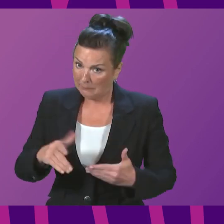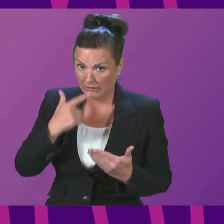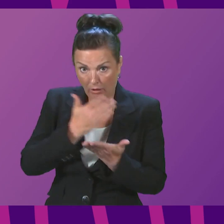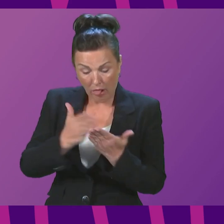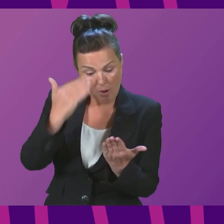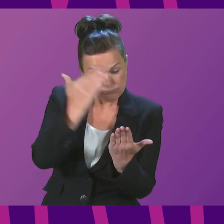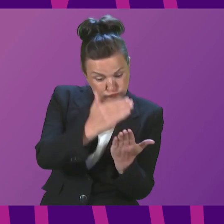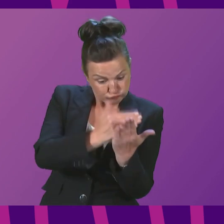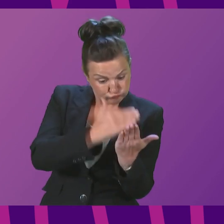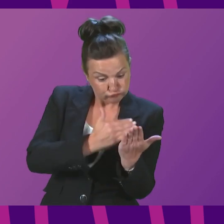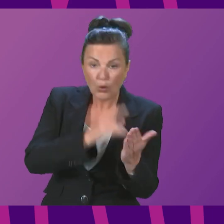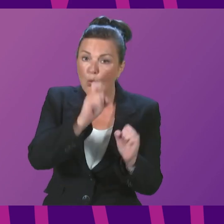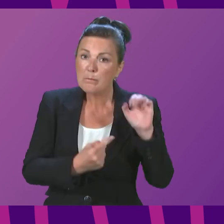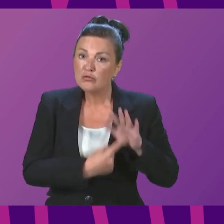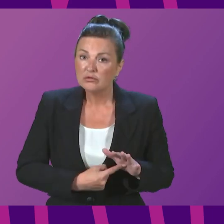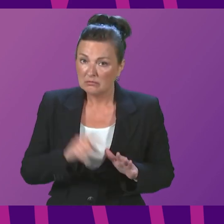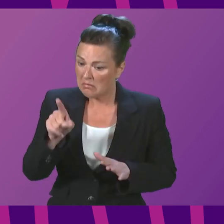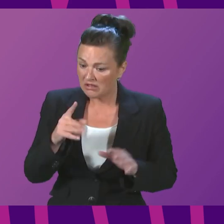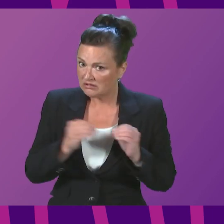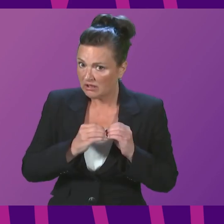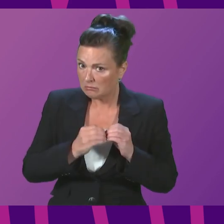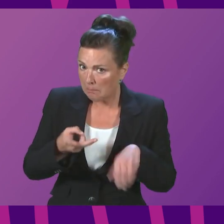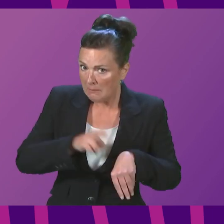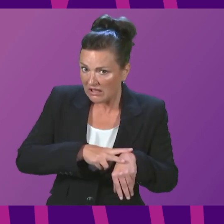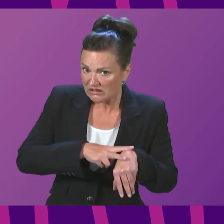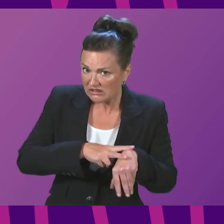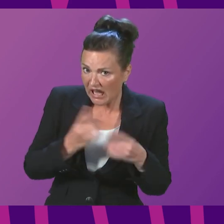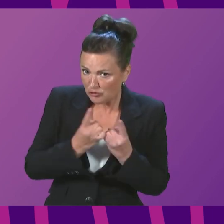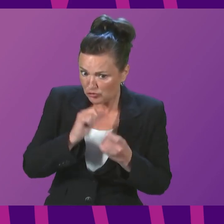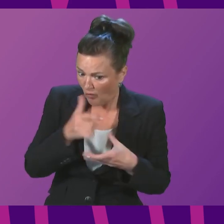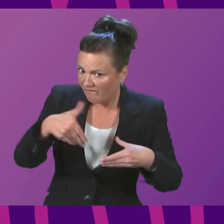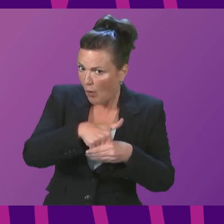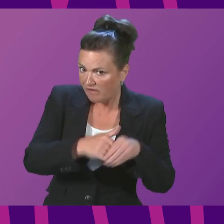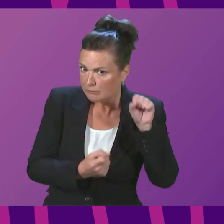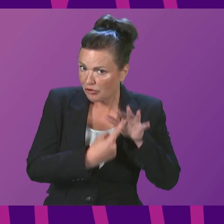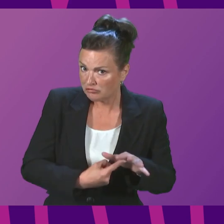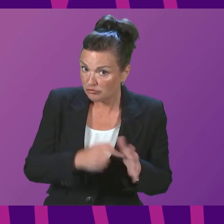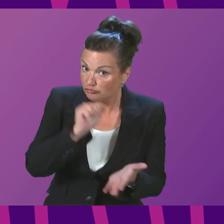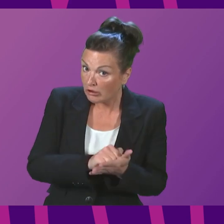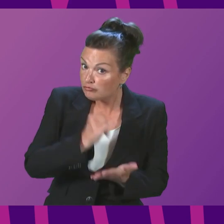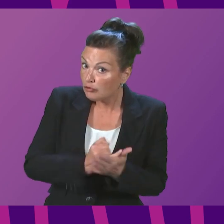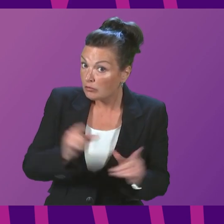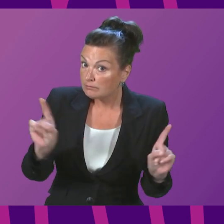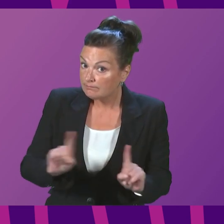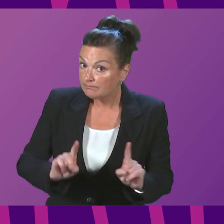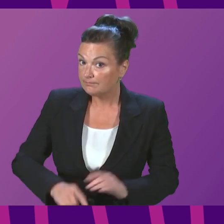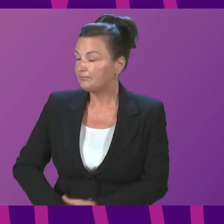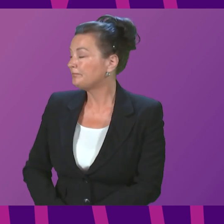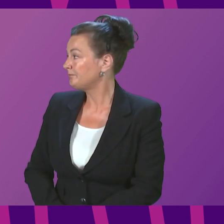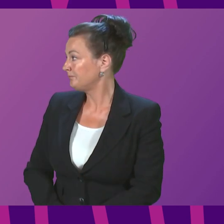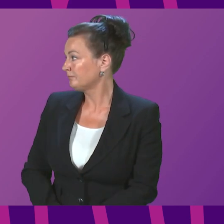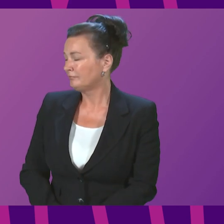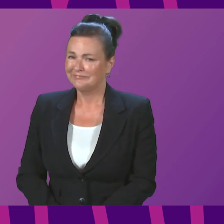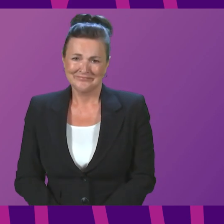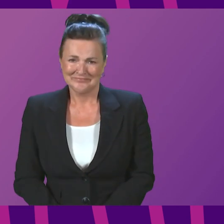is not among those stated priorities. Is he right, First Minister? First Minister. Policing is very